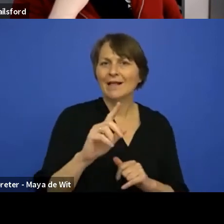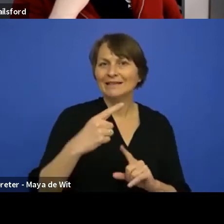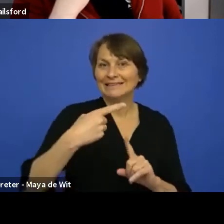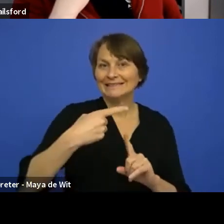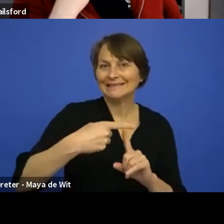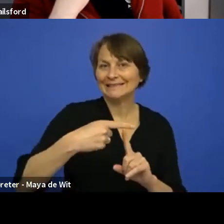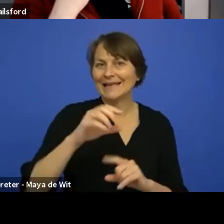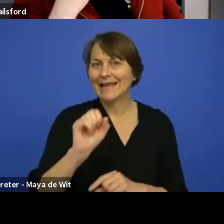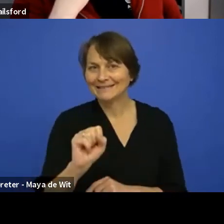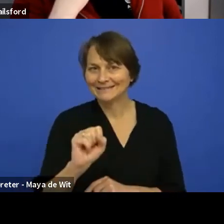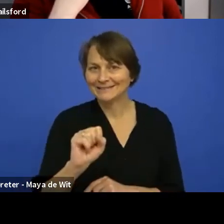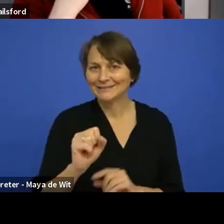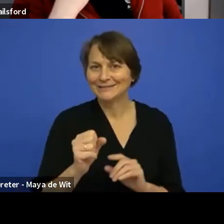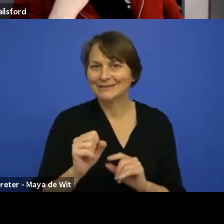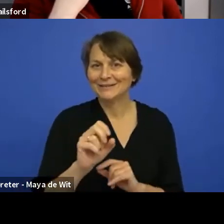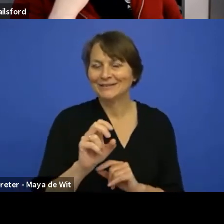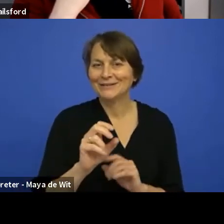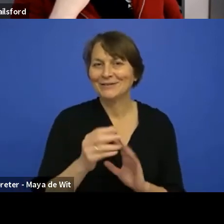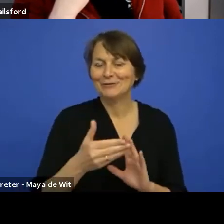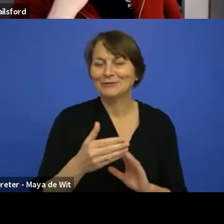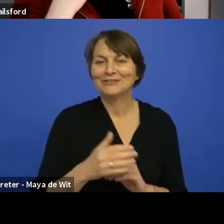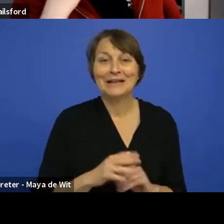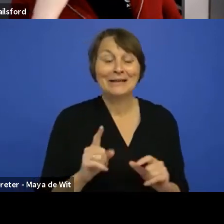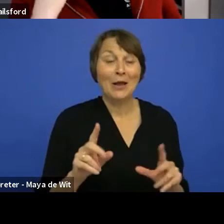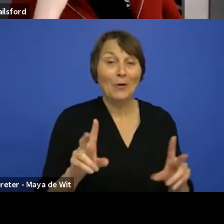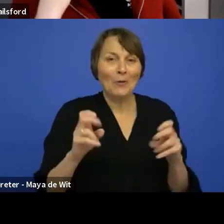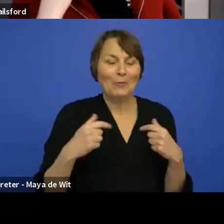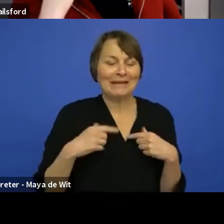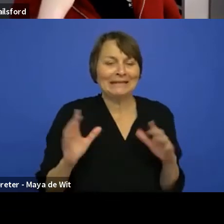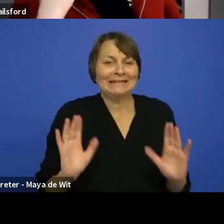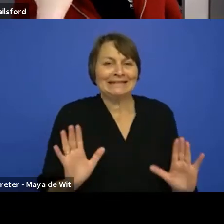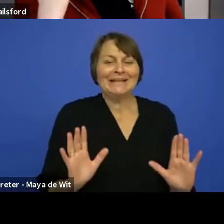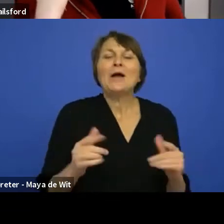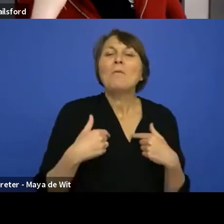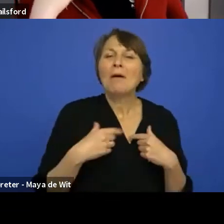don't quote me on this, but I'm pretty confident that we'll shift before 14.